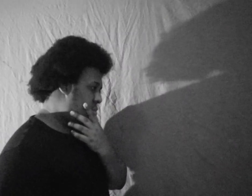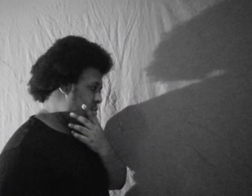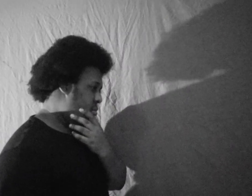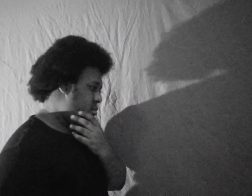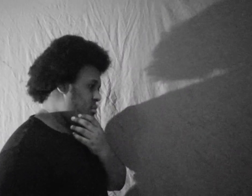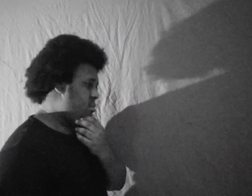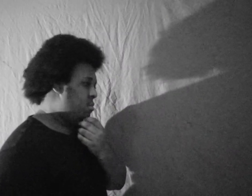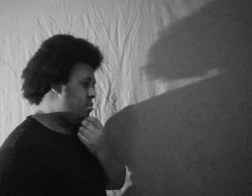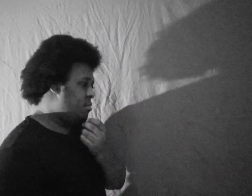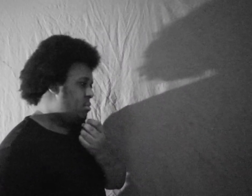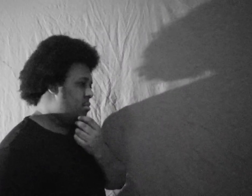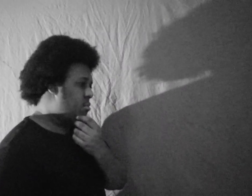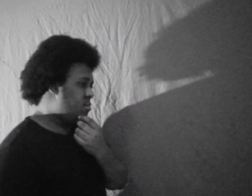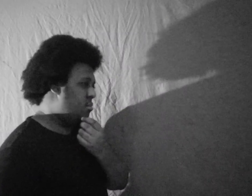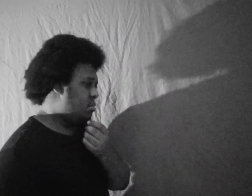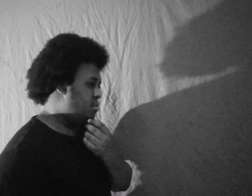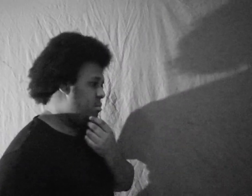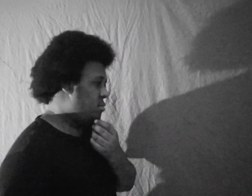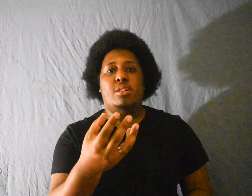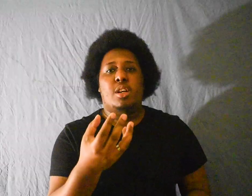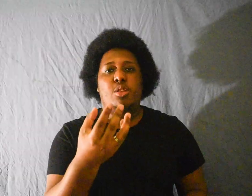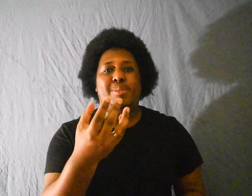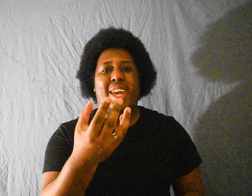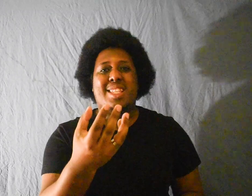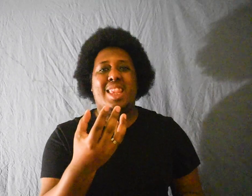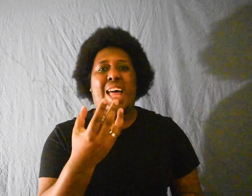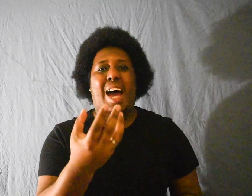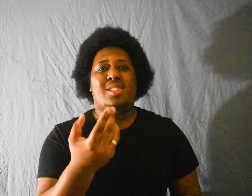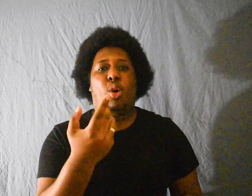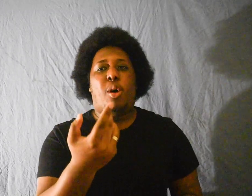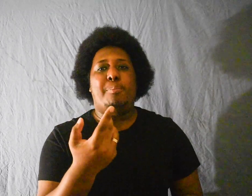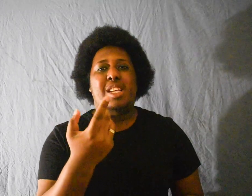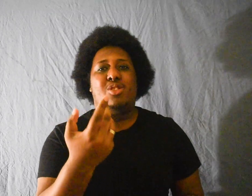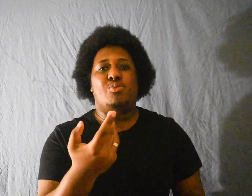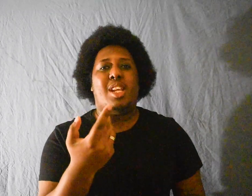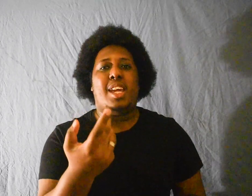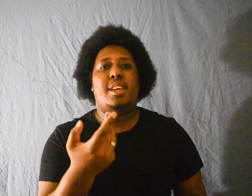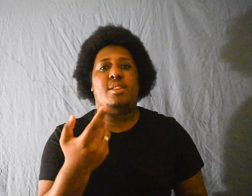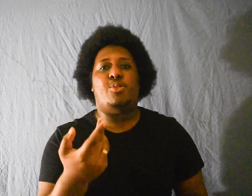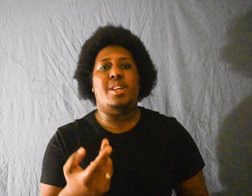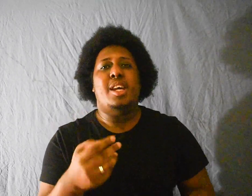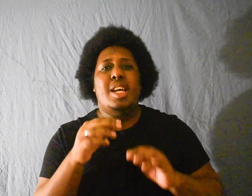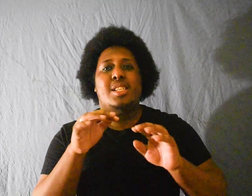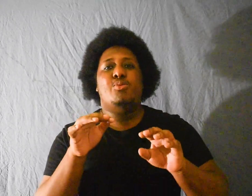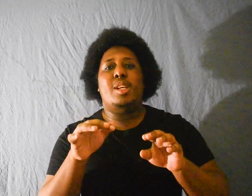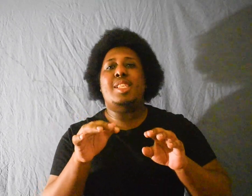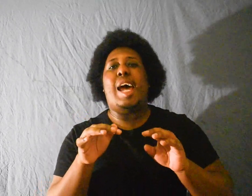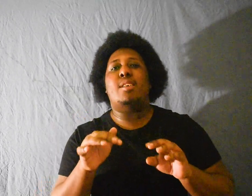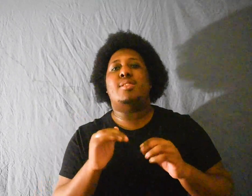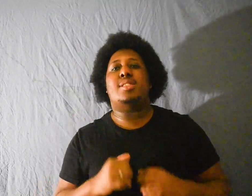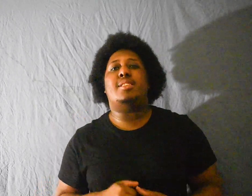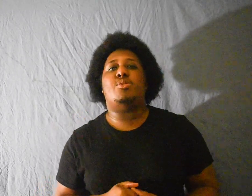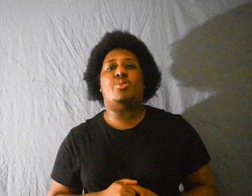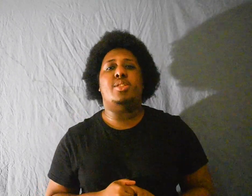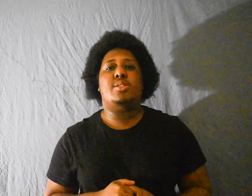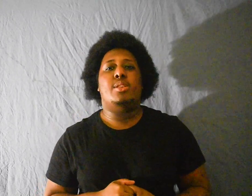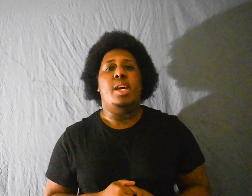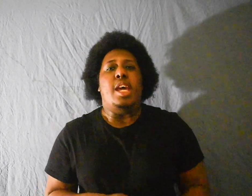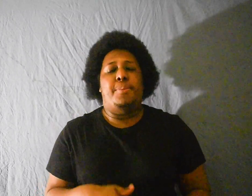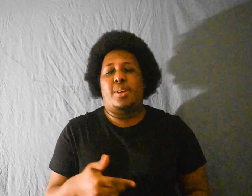You see, I'm a poet And the way you let your tongue lubricate the lies All men just want to hit and quit This is where the narrative takes a twist If it